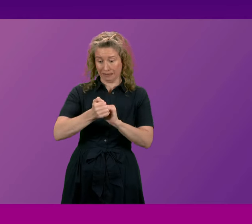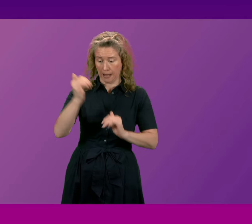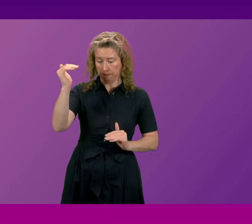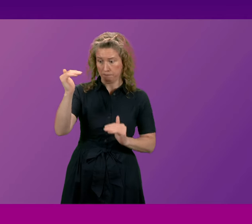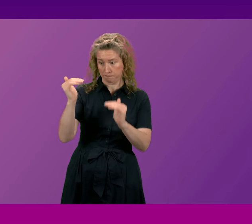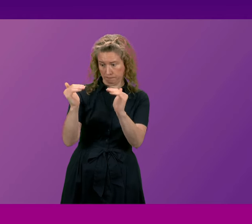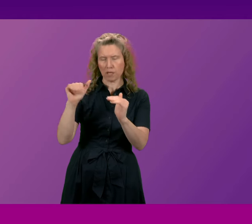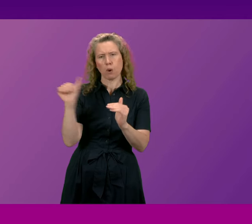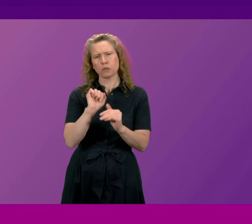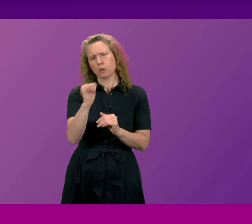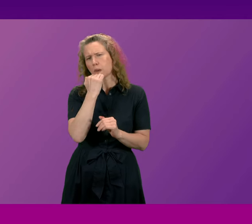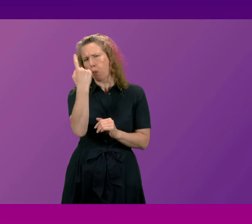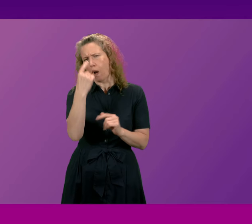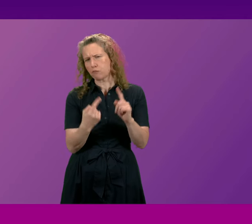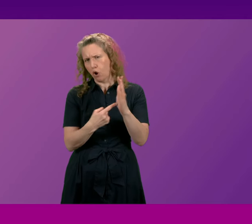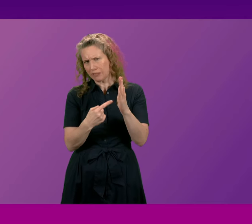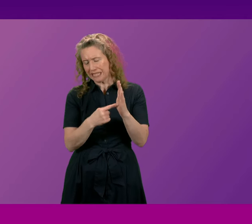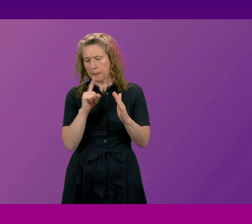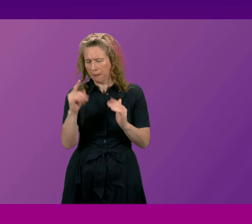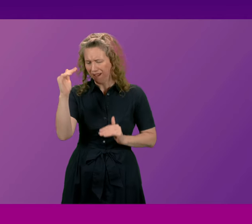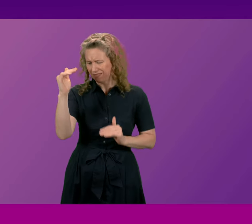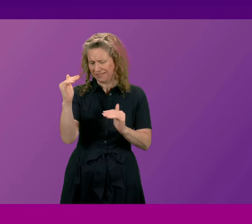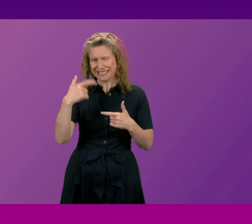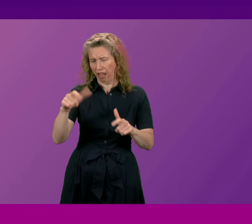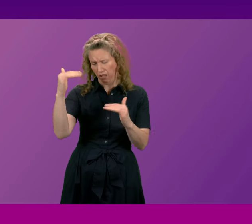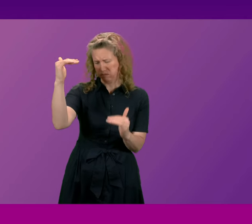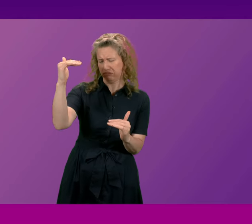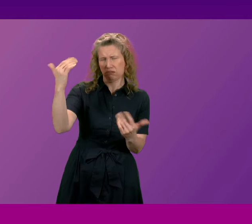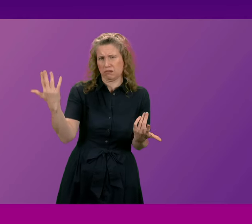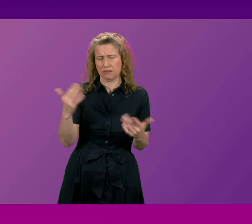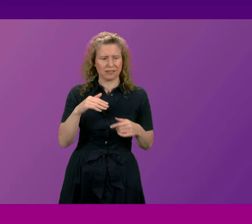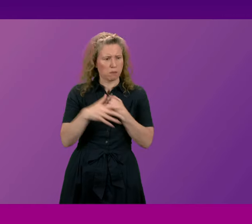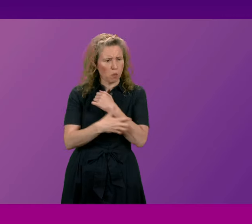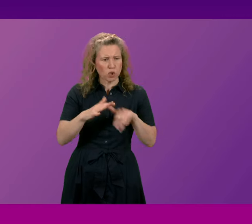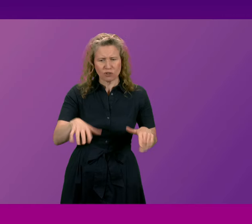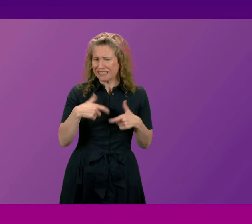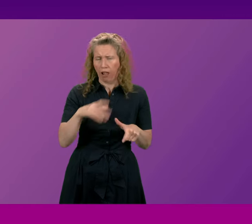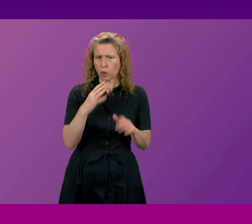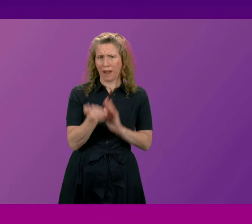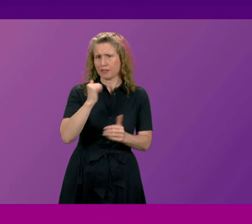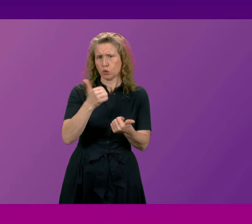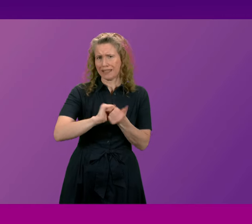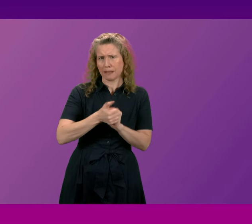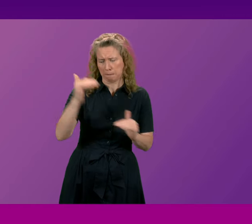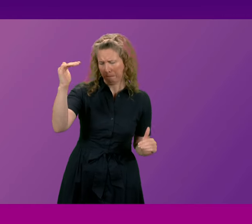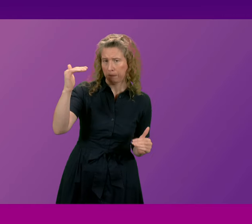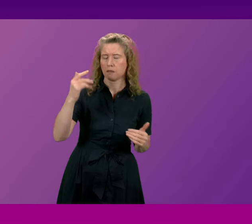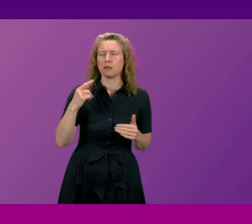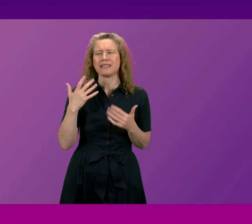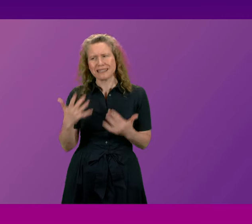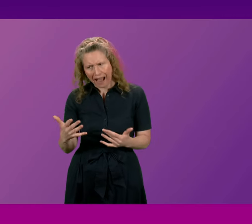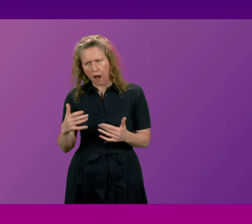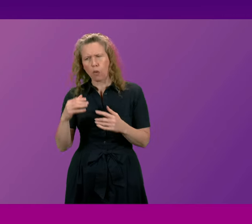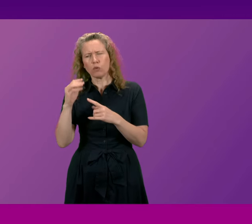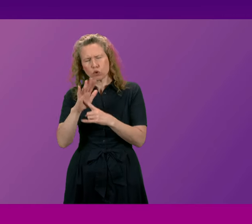the SNP's number one priority but the attainment gap is as wide as ever. And now it's clear that the top priority of eradicating child